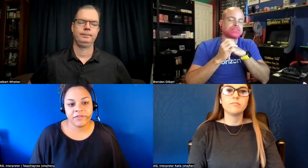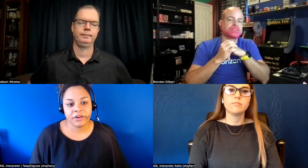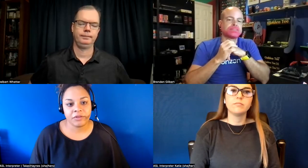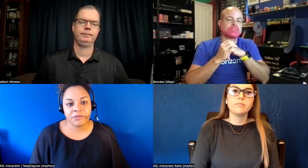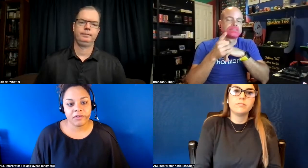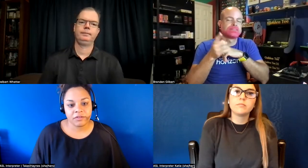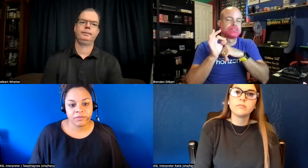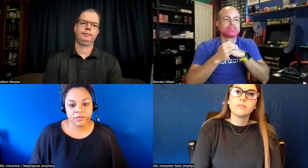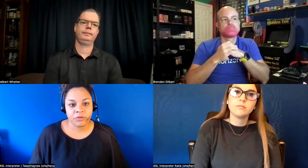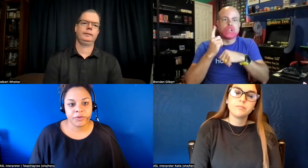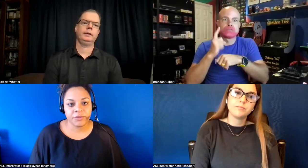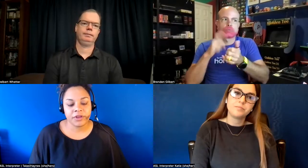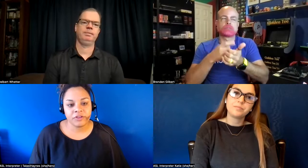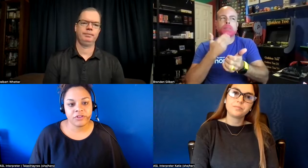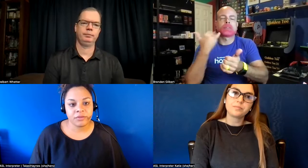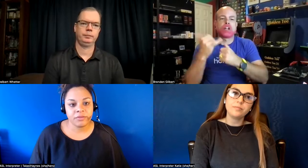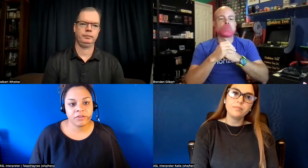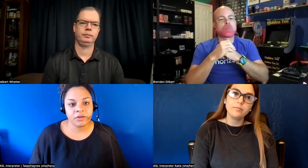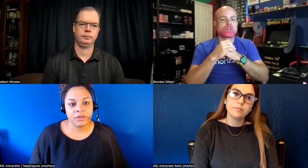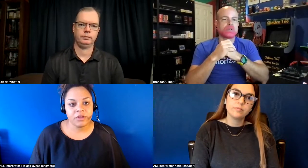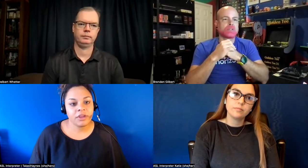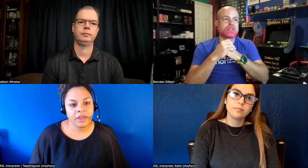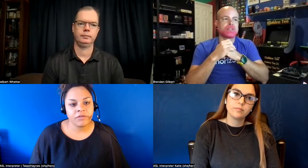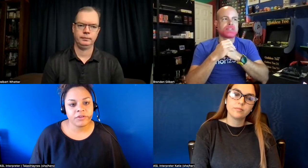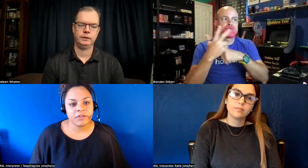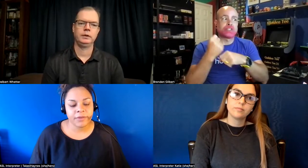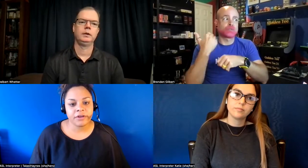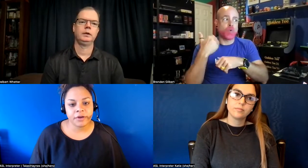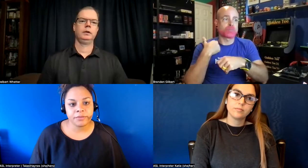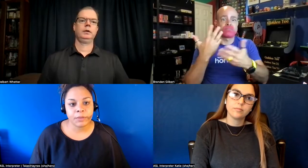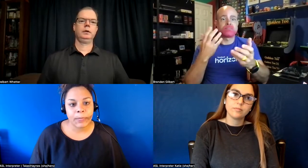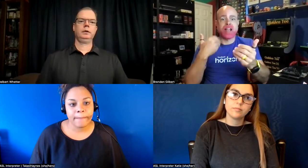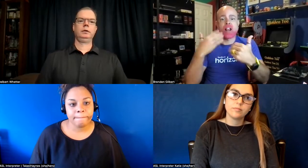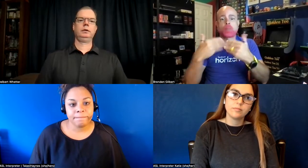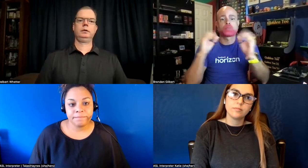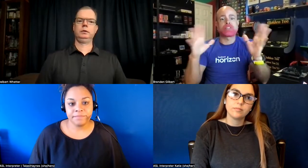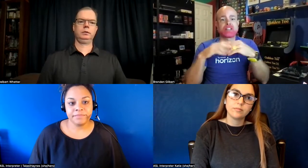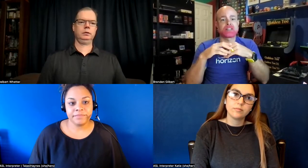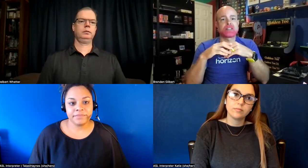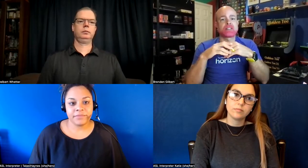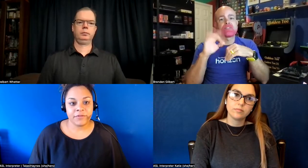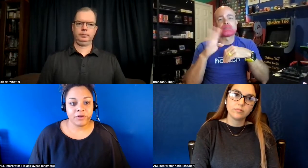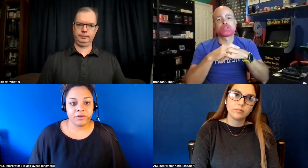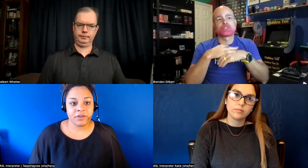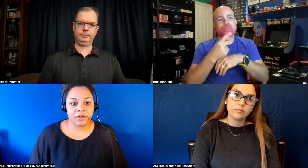figure it out themselves more open communication now let's go yeah i have noticed it's better now a few years ago